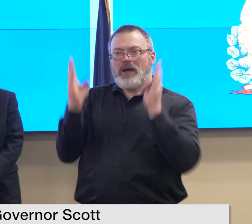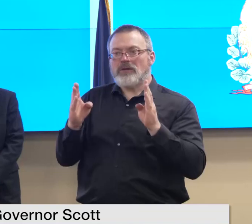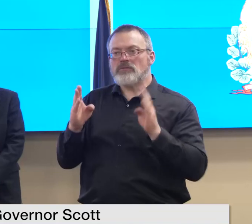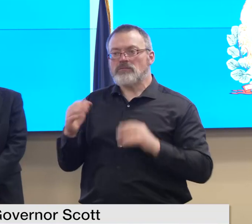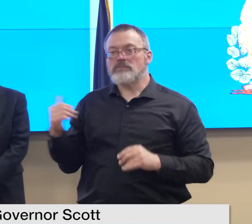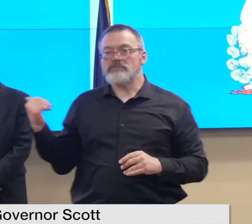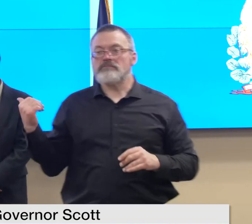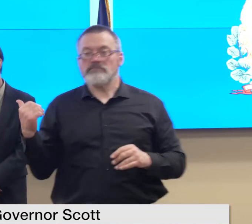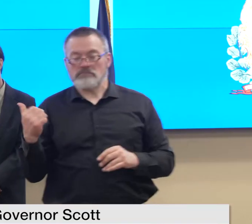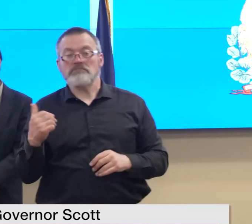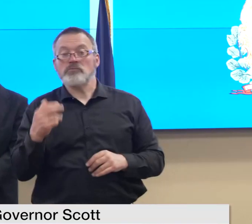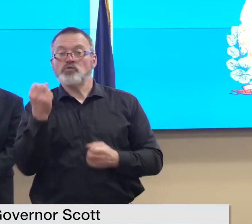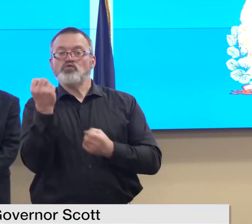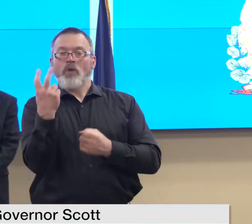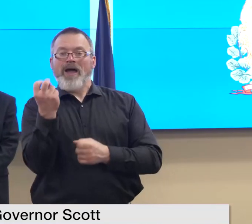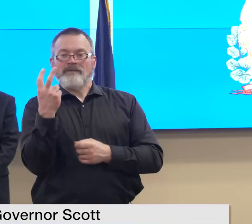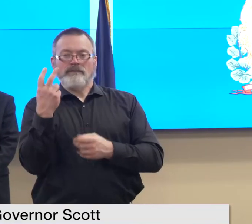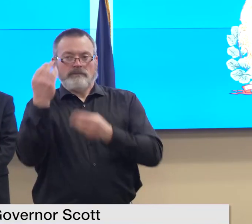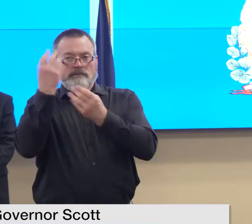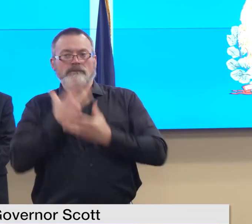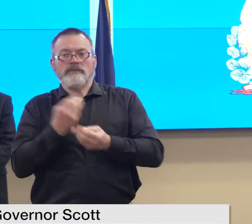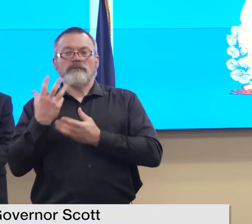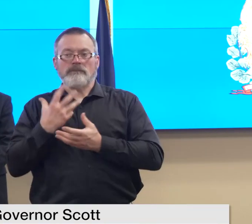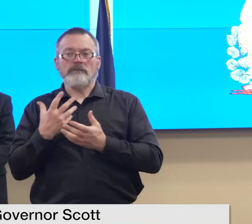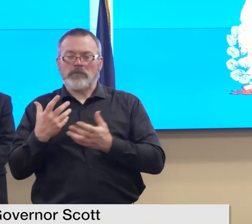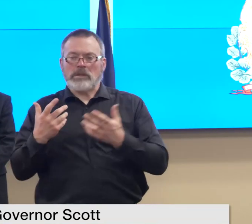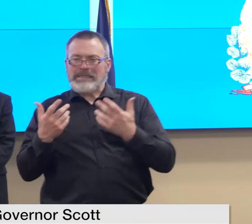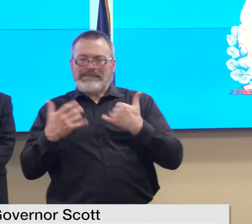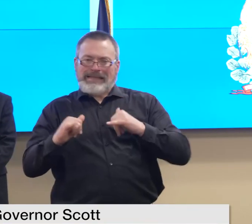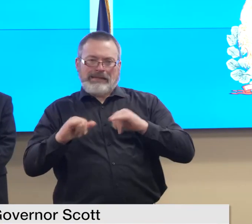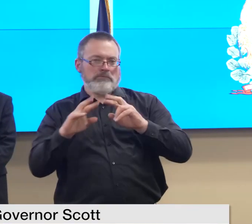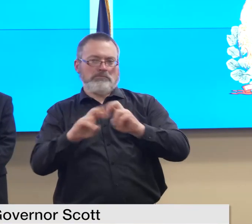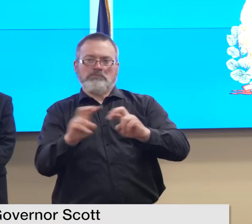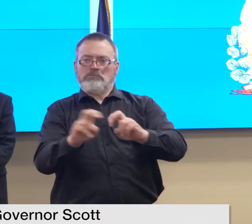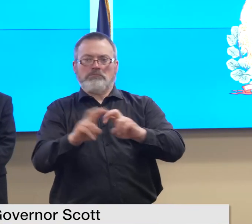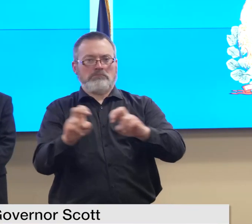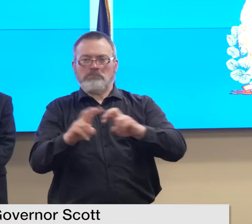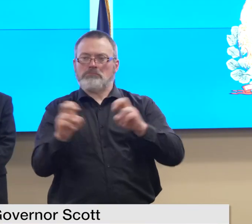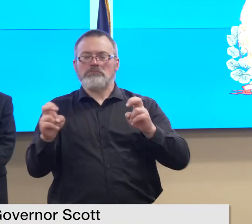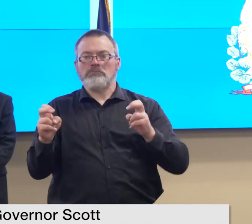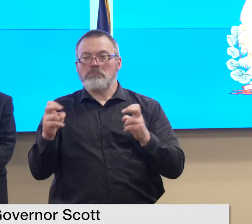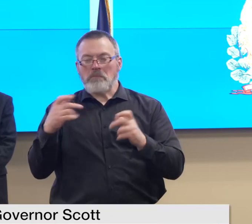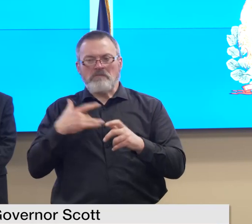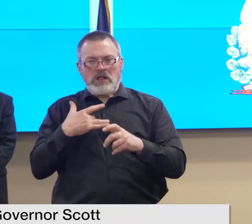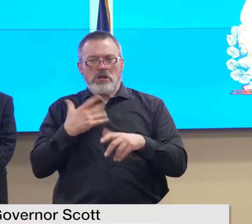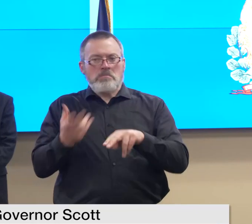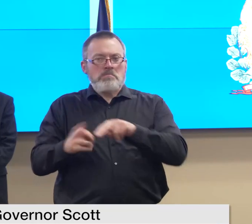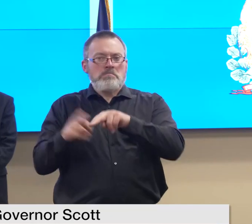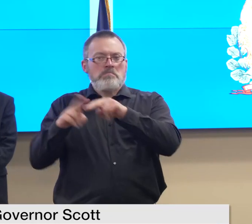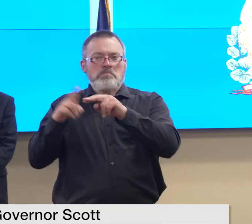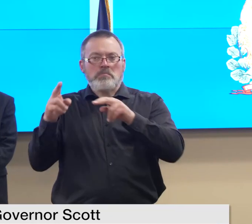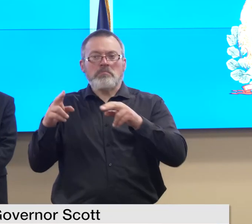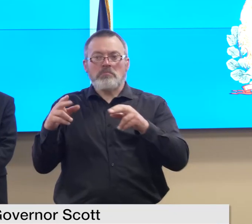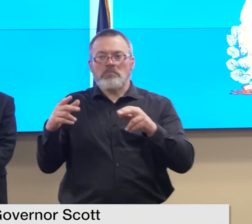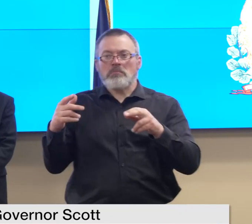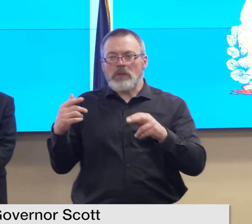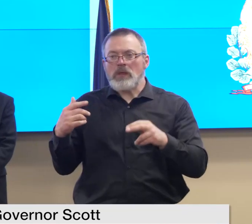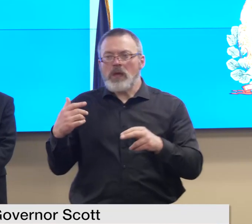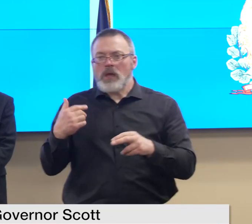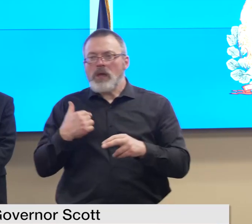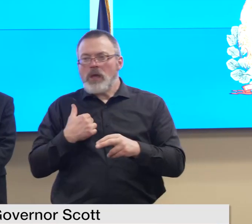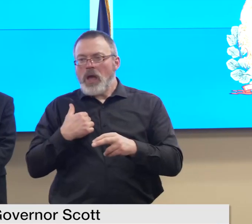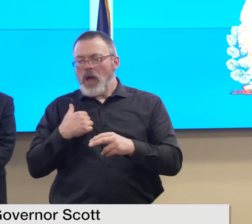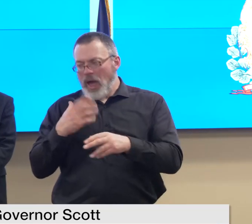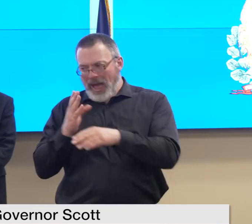reports uh they're still continuing to come in uh there are four or five and i'm happy to follow up with you with with specifics